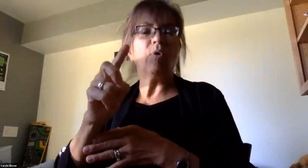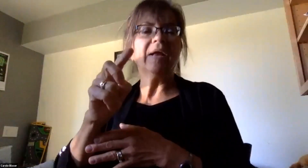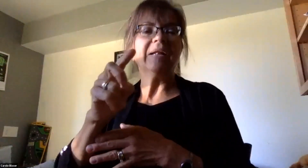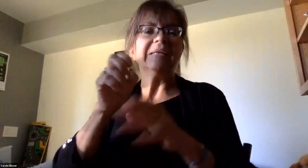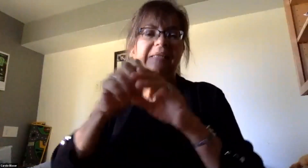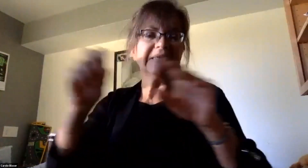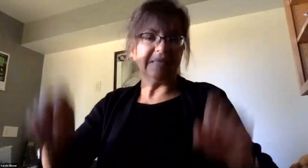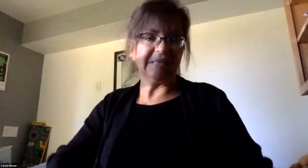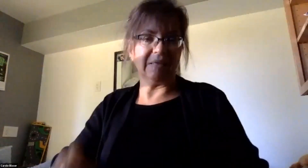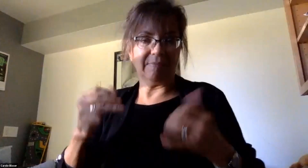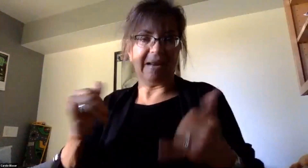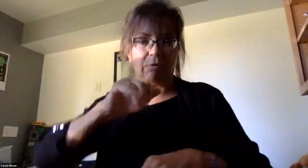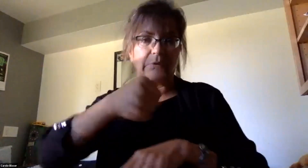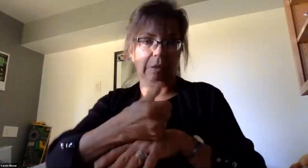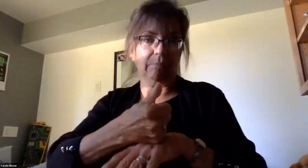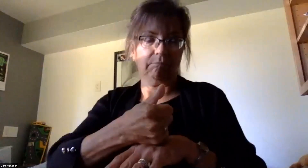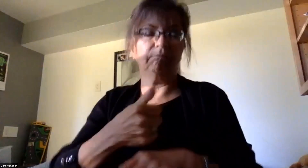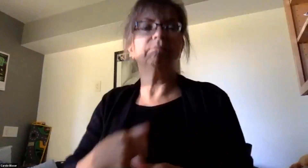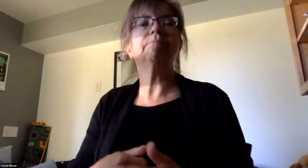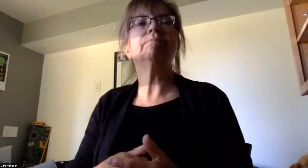will get these out as soon as possible.